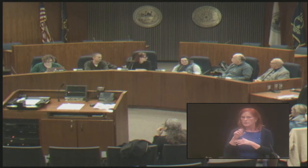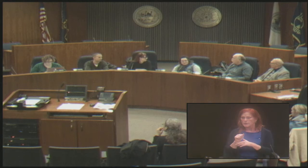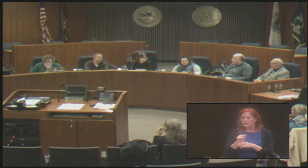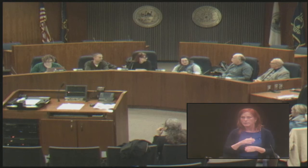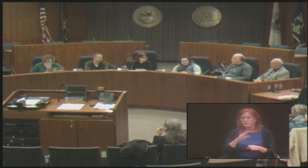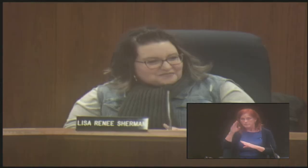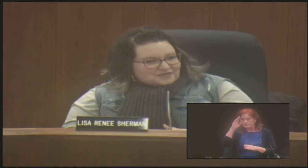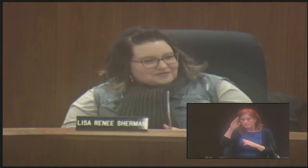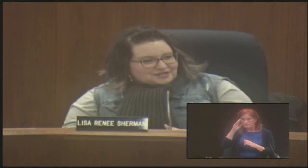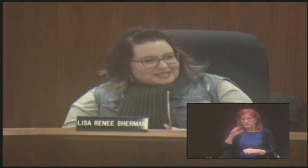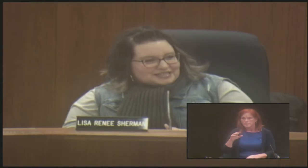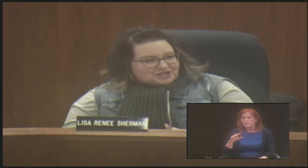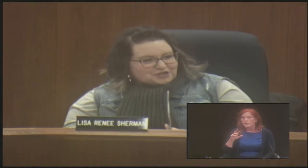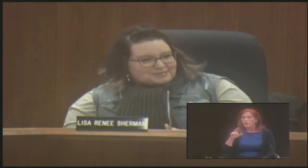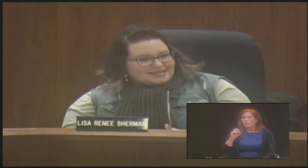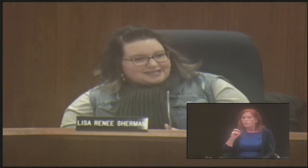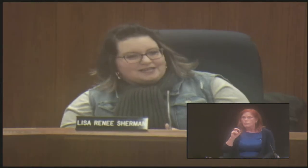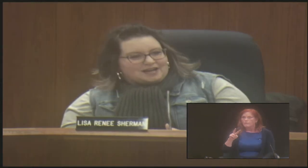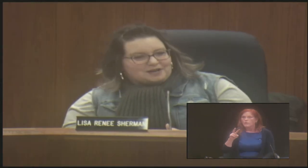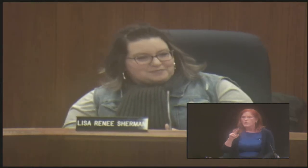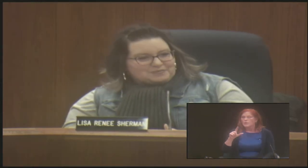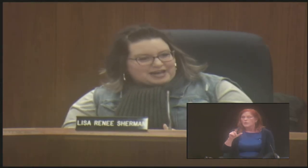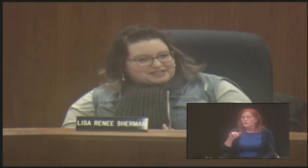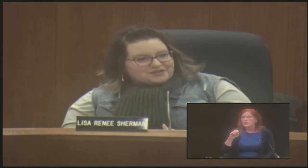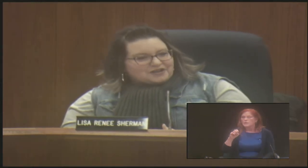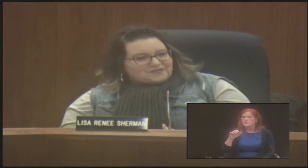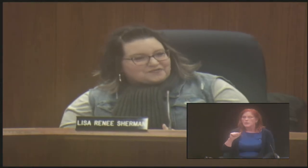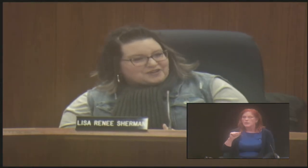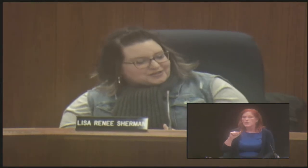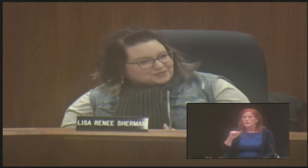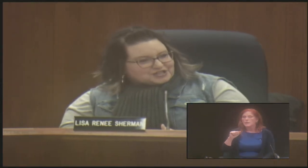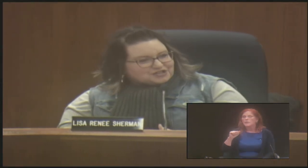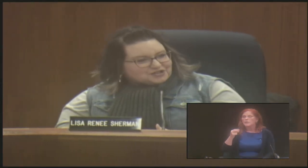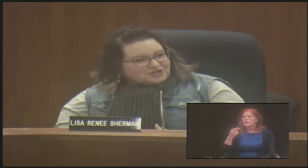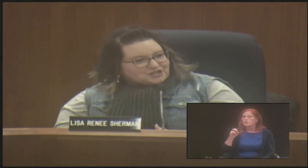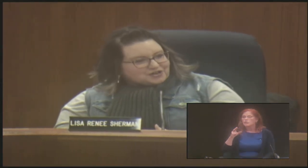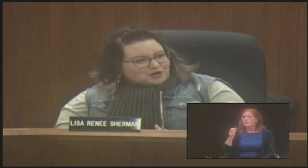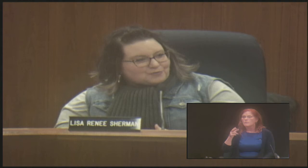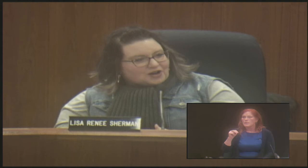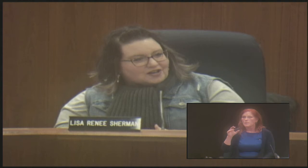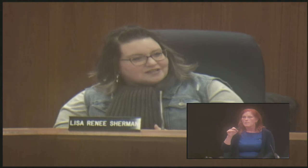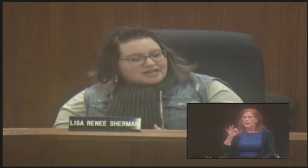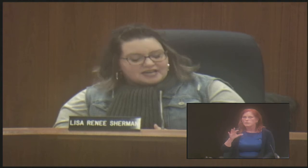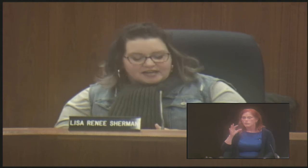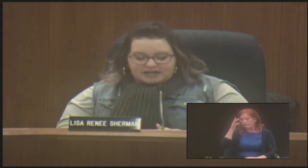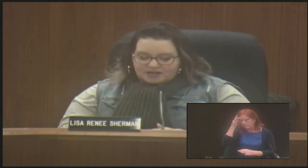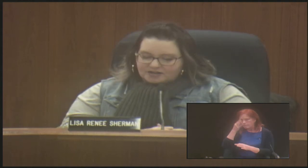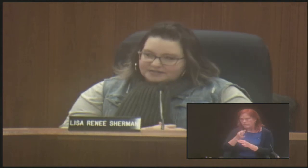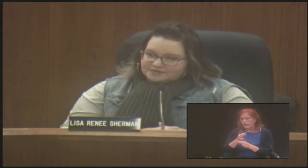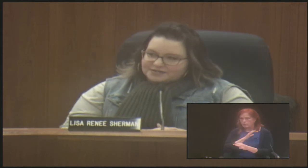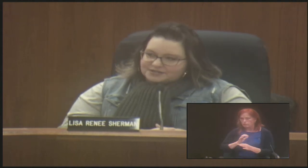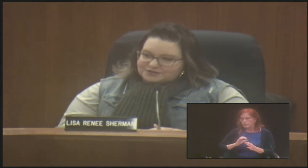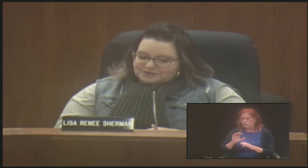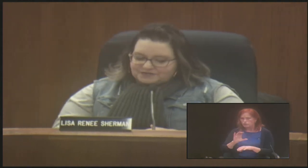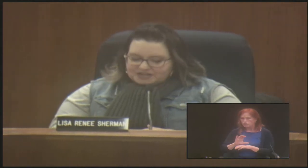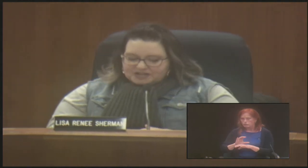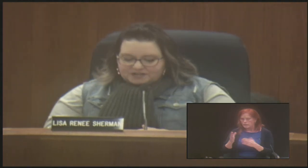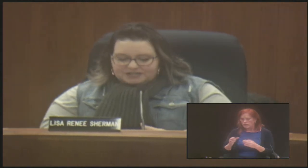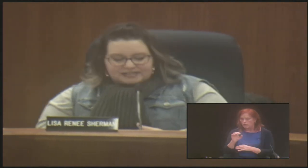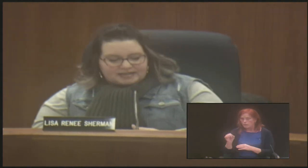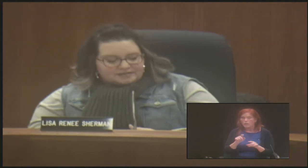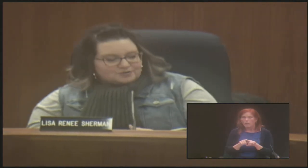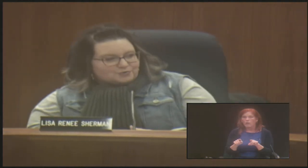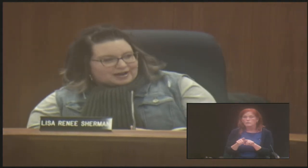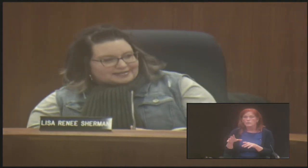Hi, I am Reverend Lisa Sherman. I am the pastor of Faith Christian Church here in Omaha. And I also serve